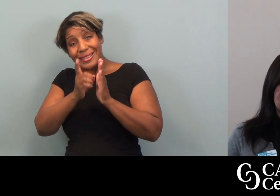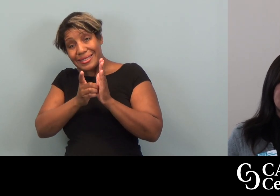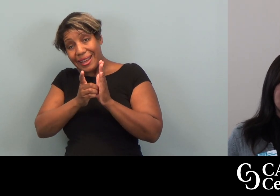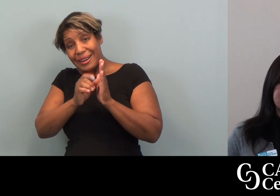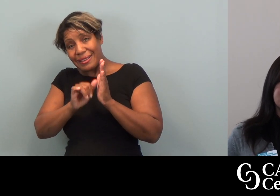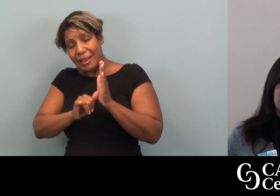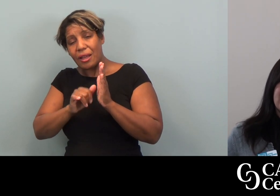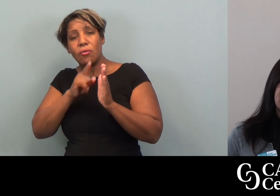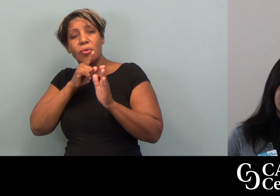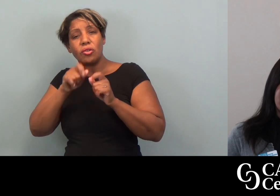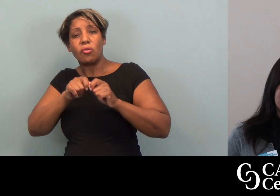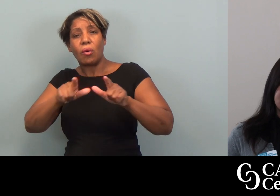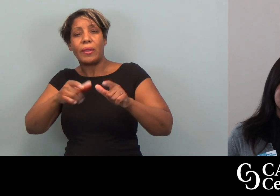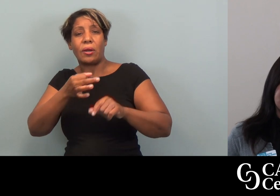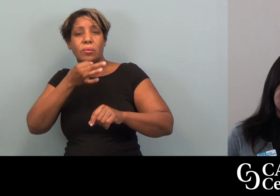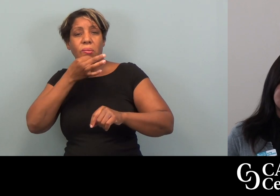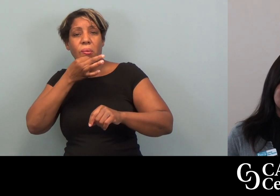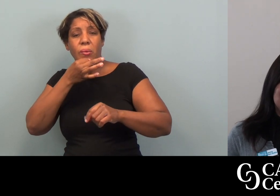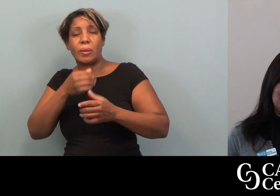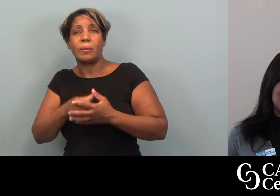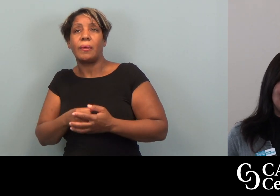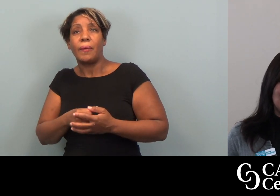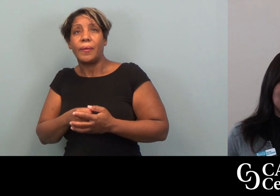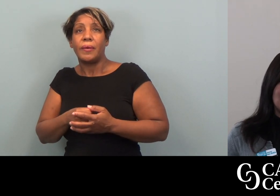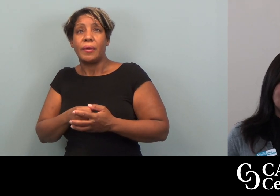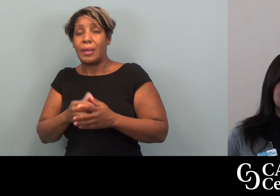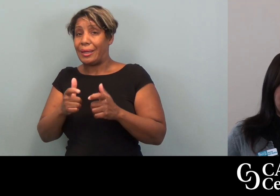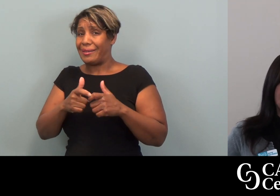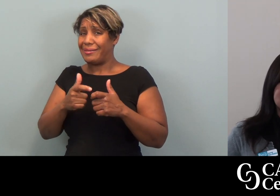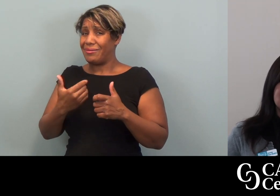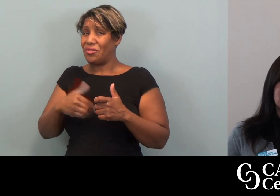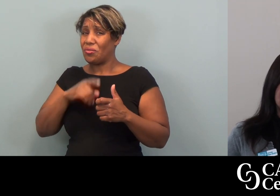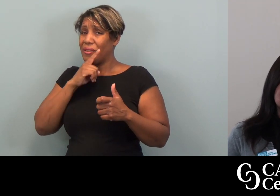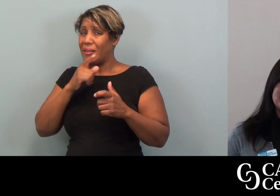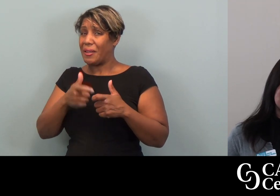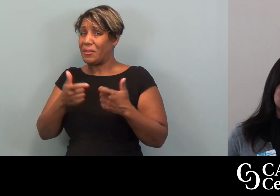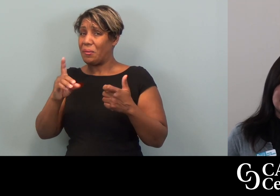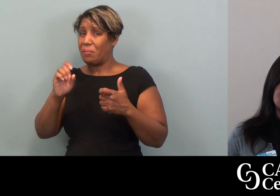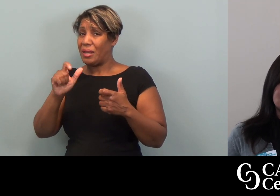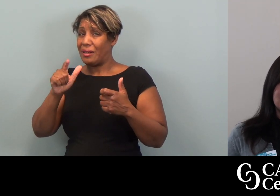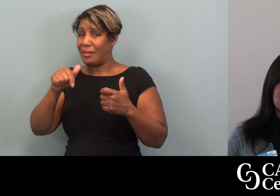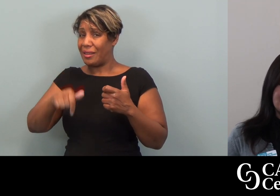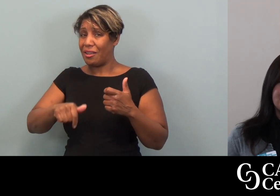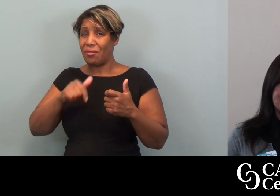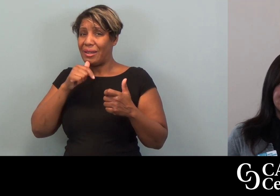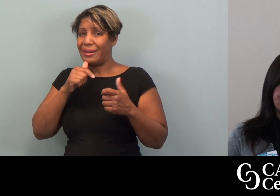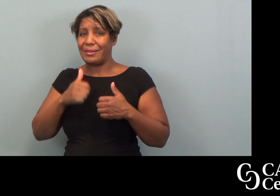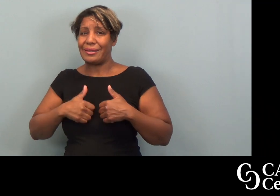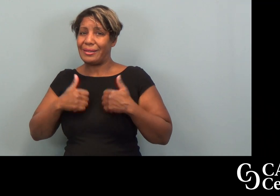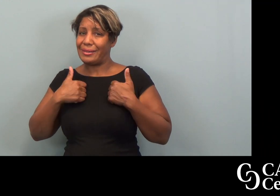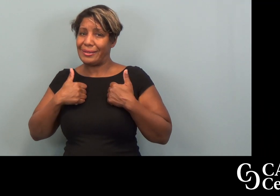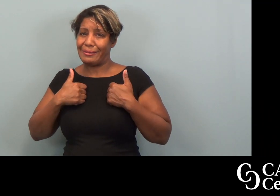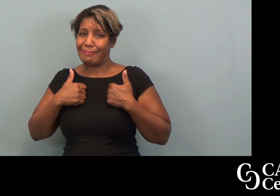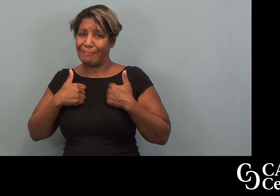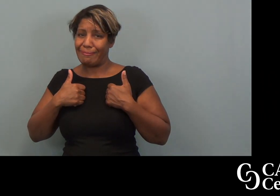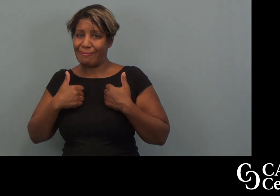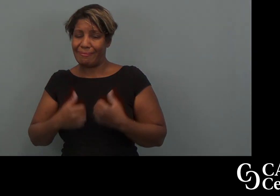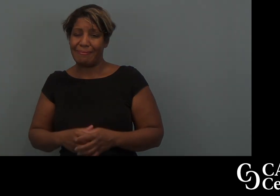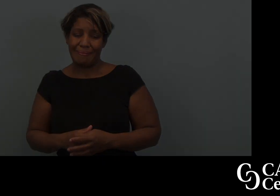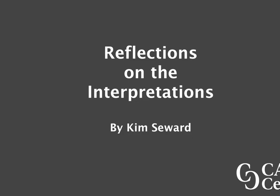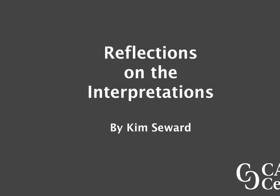trying to design that, we should roll that out very soon. It's a big deal because it doesn't exist here. Thank you.